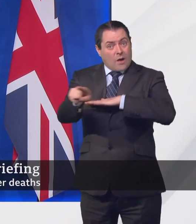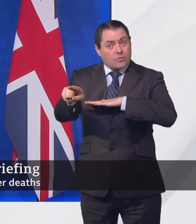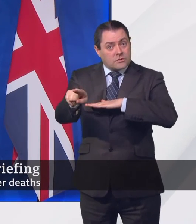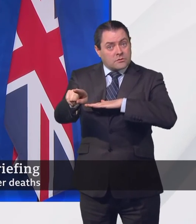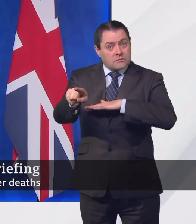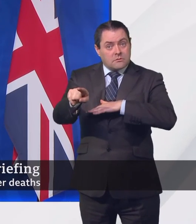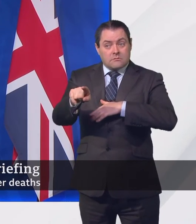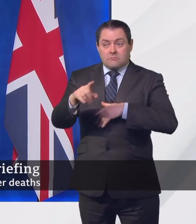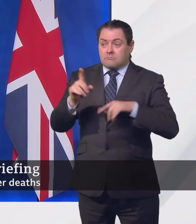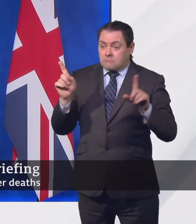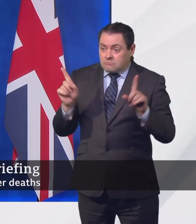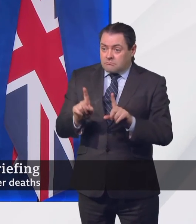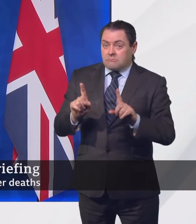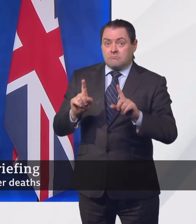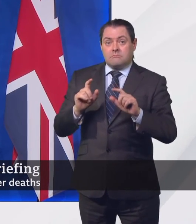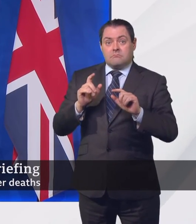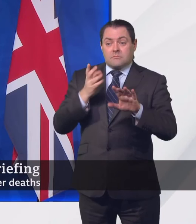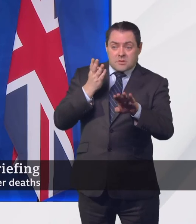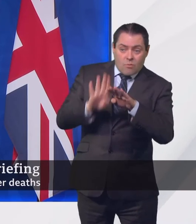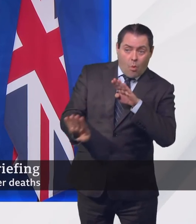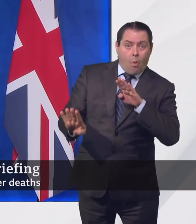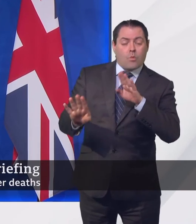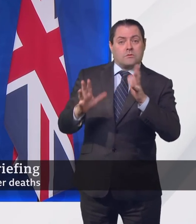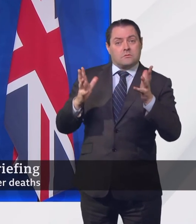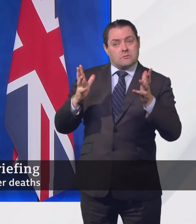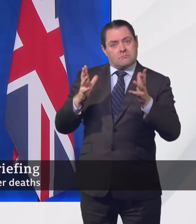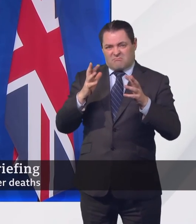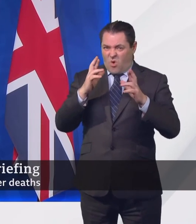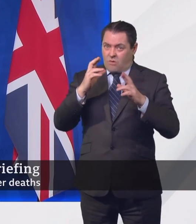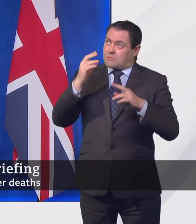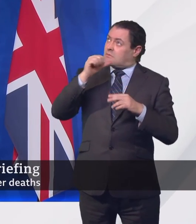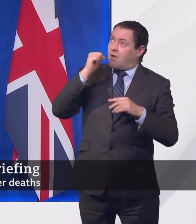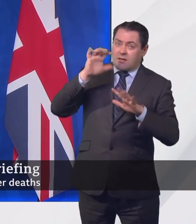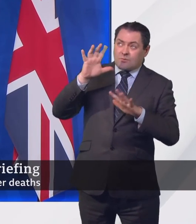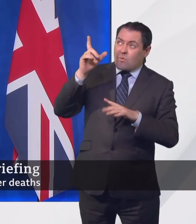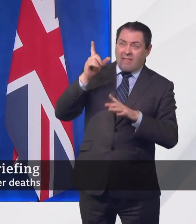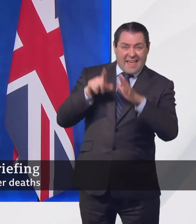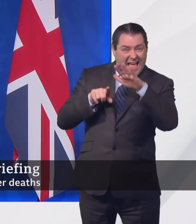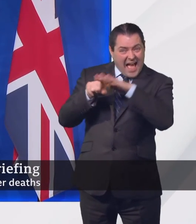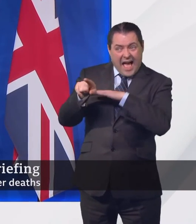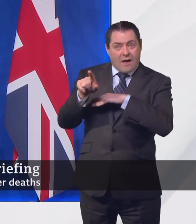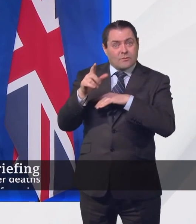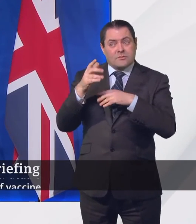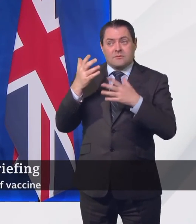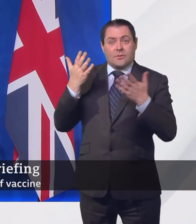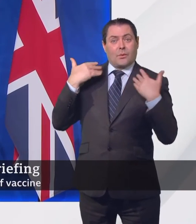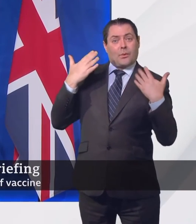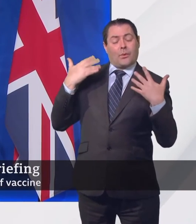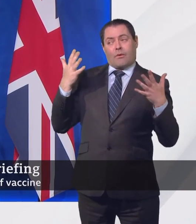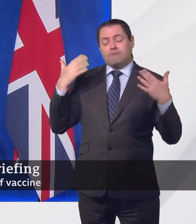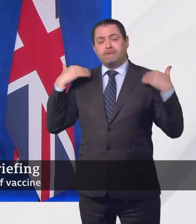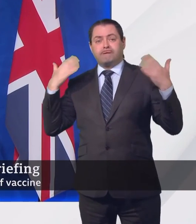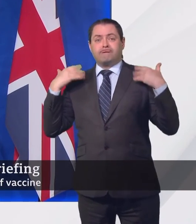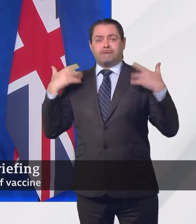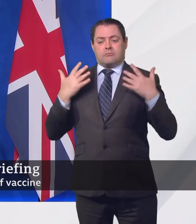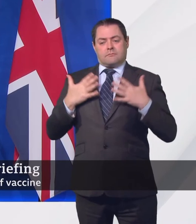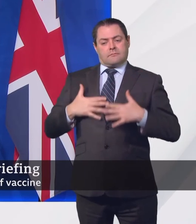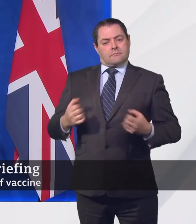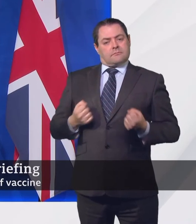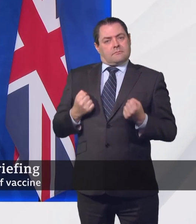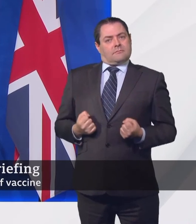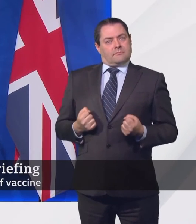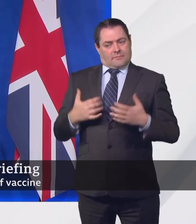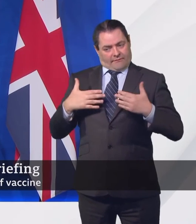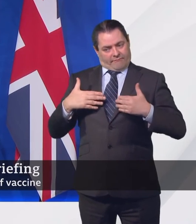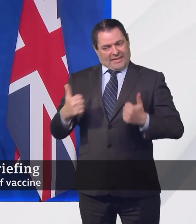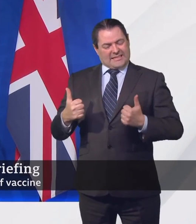and the beautiful weather to play sport, to take exercise, to have fun, and build our national resilience